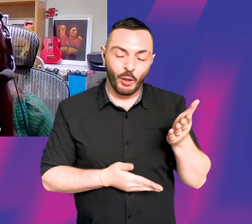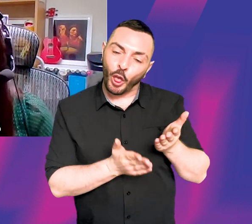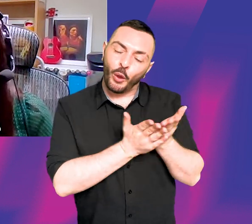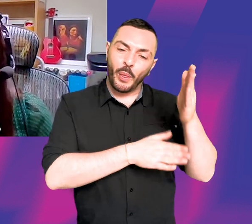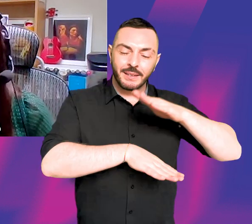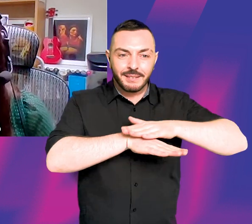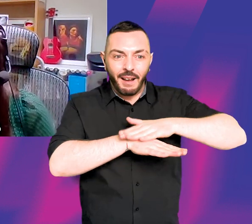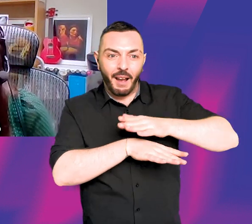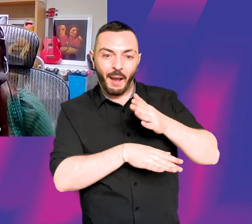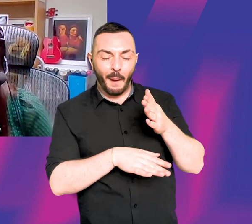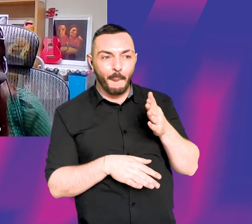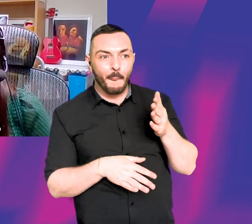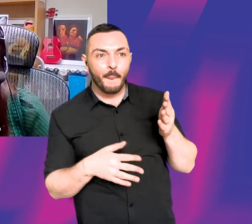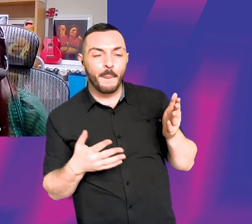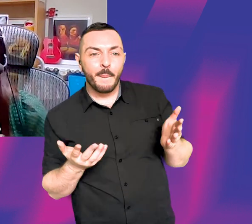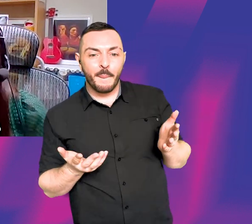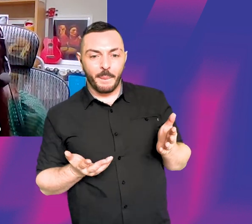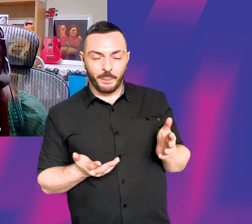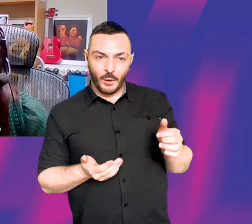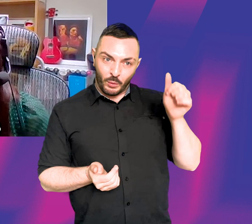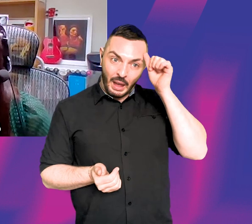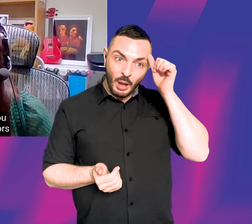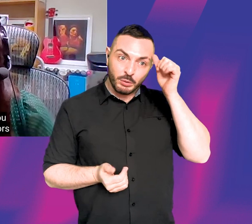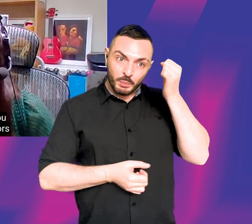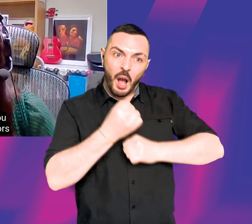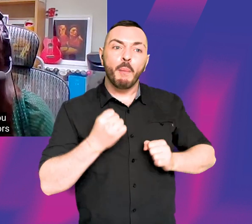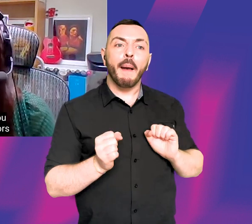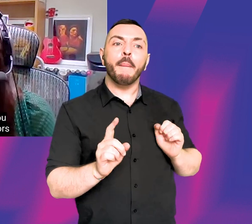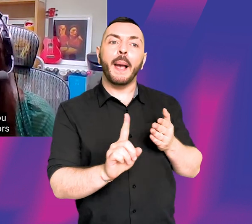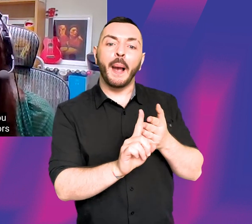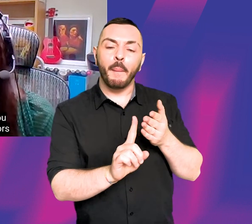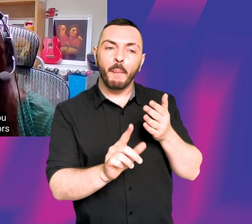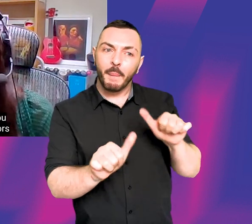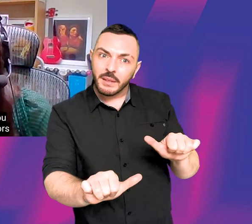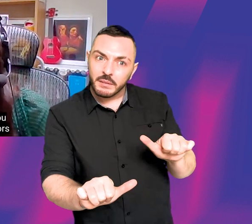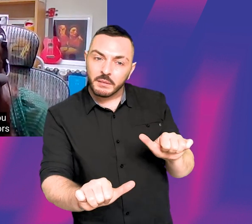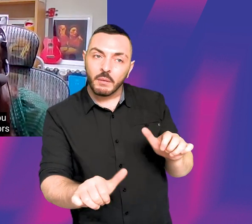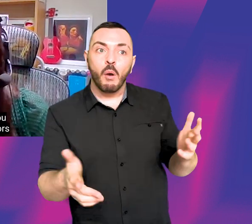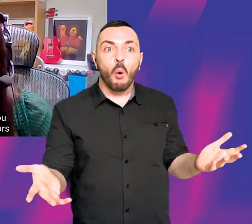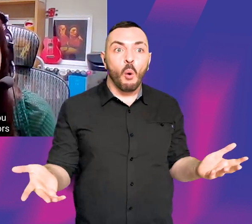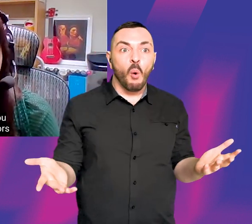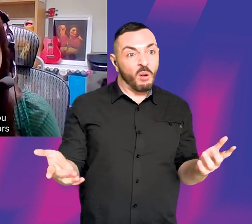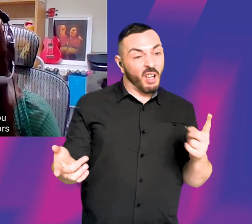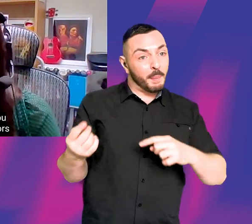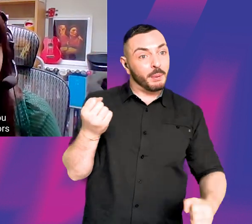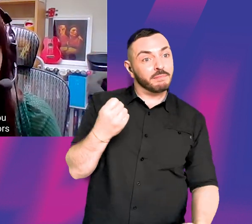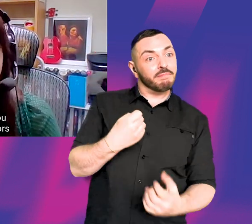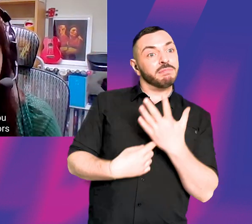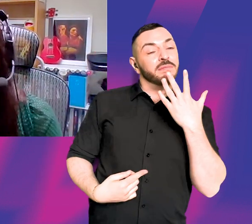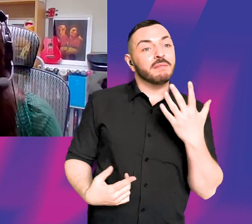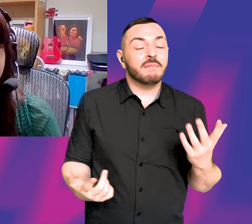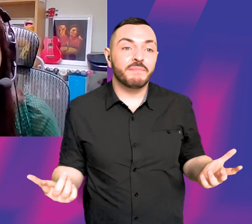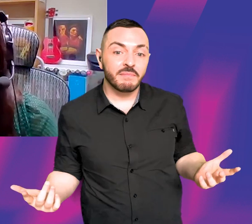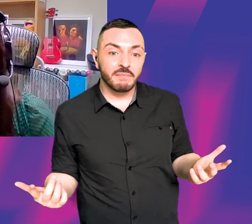time that you thought, oh, you know, I could do this or I really want to do this. And was there anything that you found inspiring in terms of other